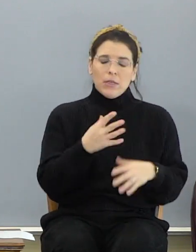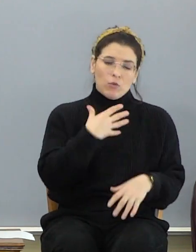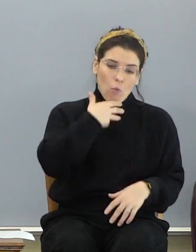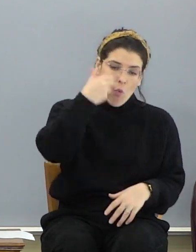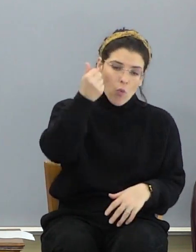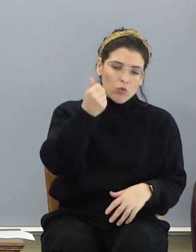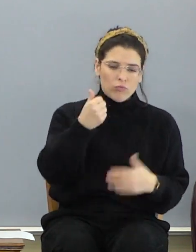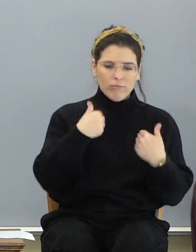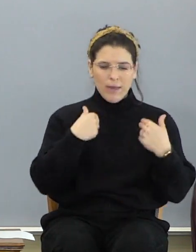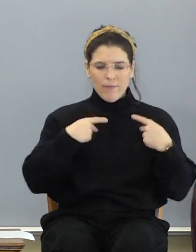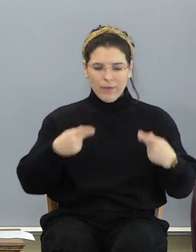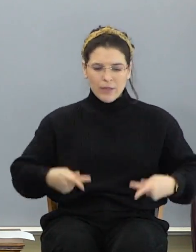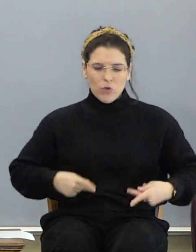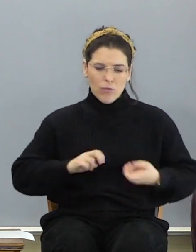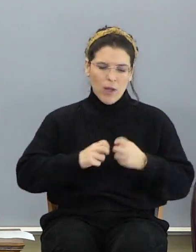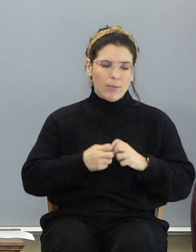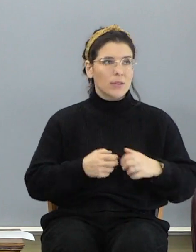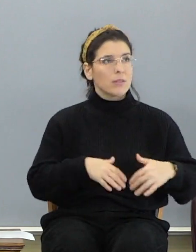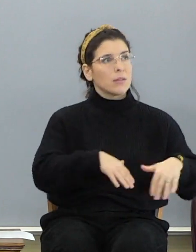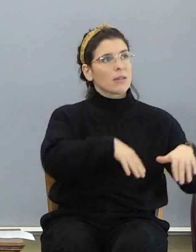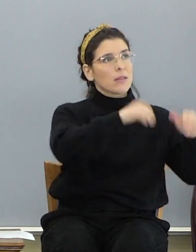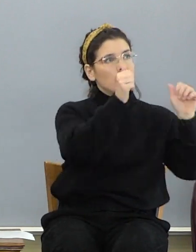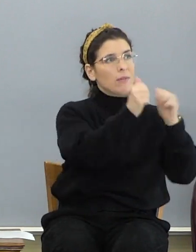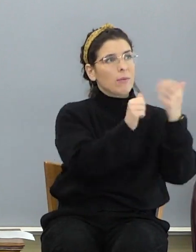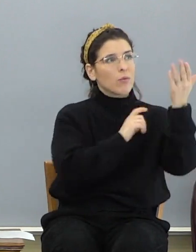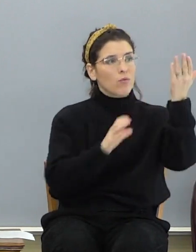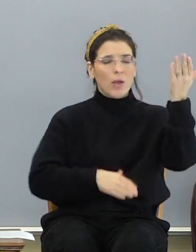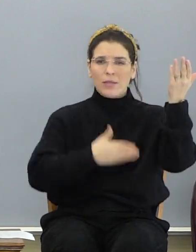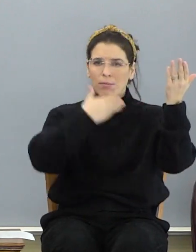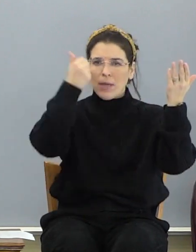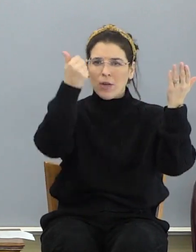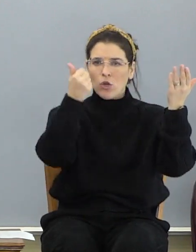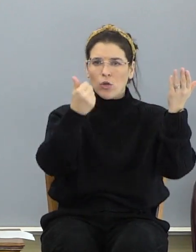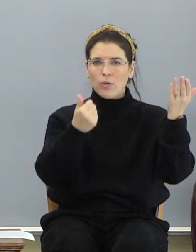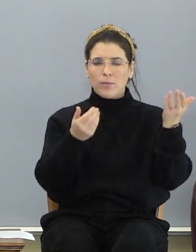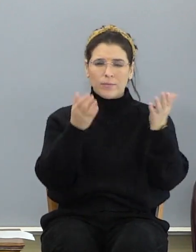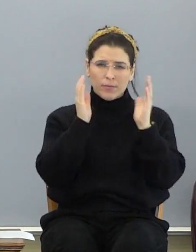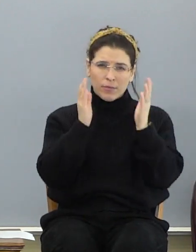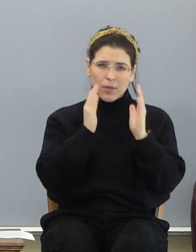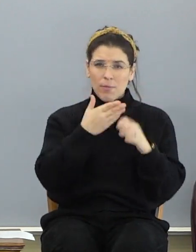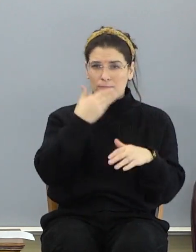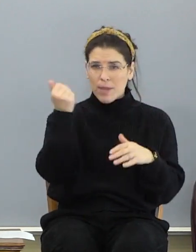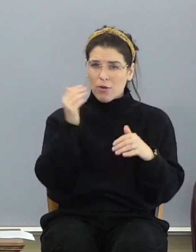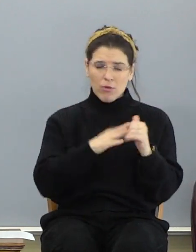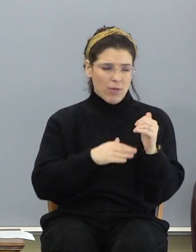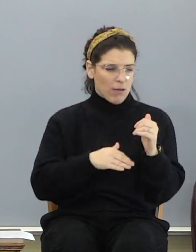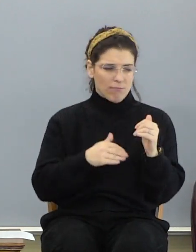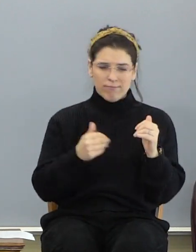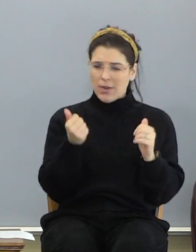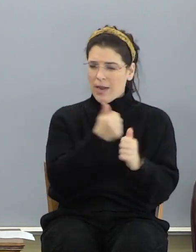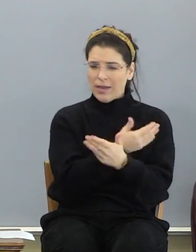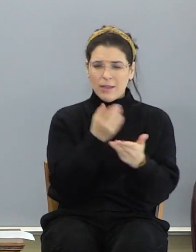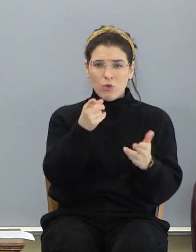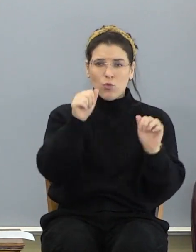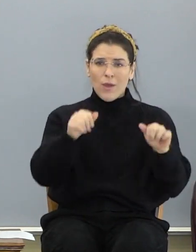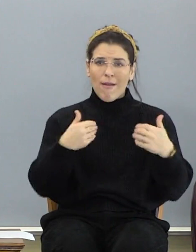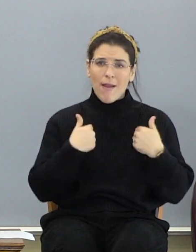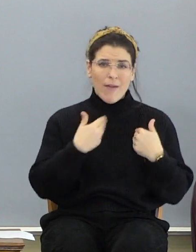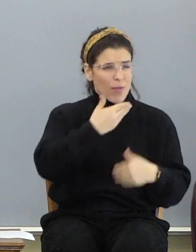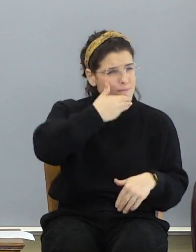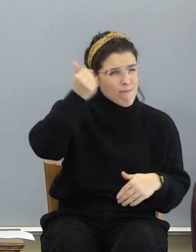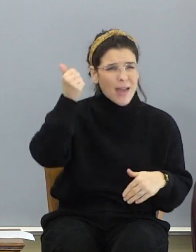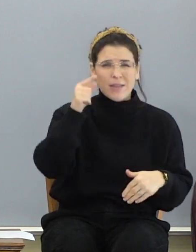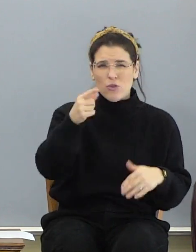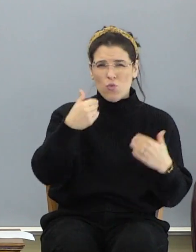He's got some physical problems. To depart and be with Christ is far better. Listen, better than anything you could have here, better than the best you ever had